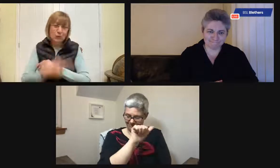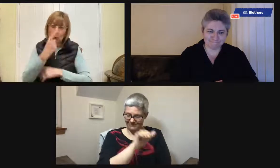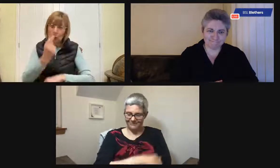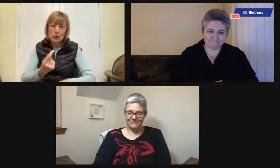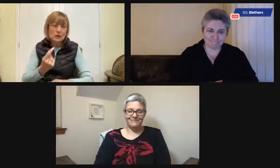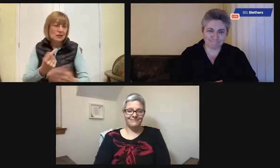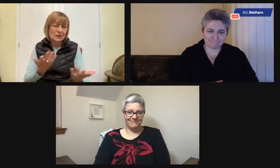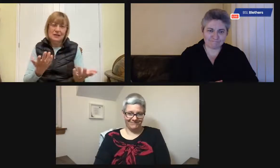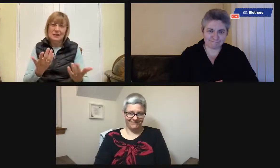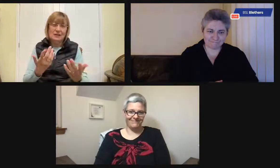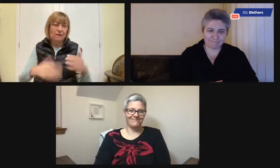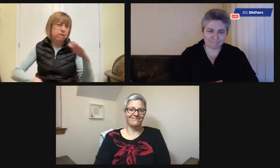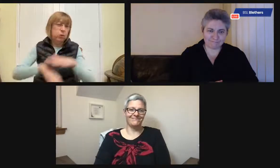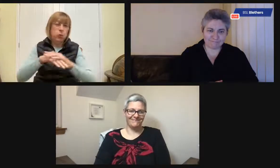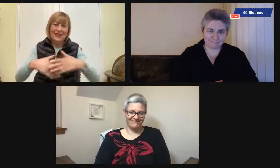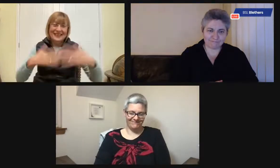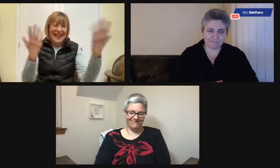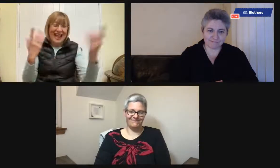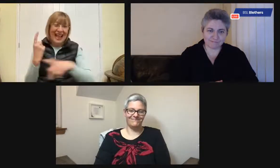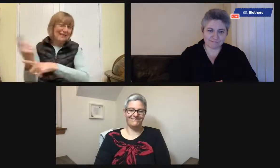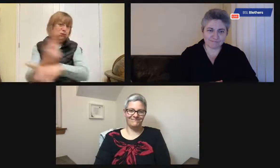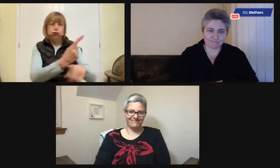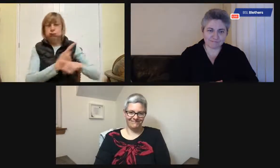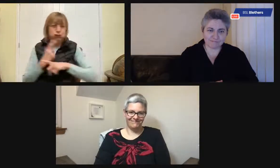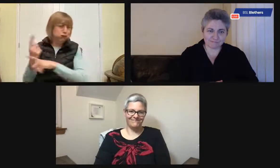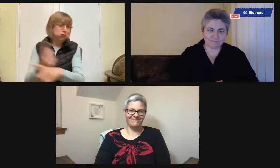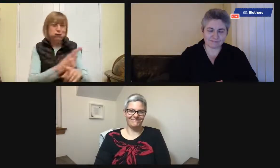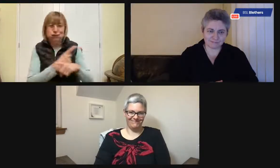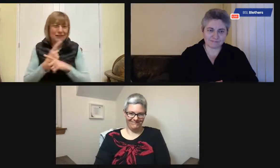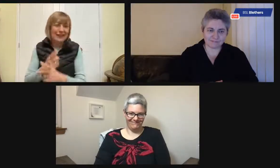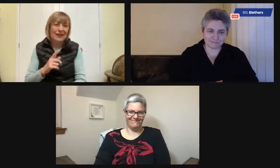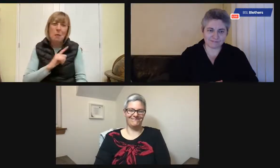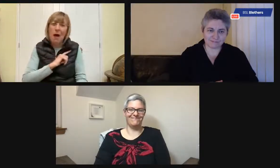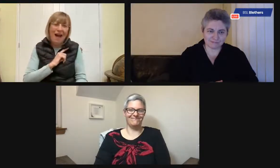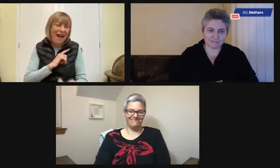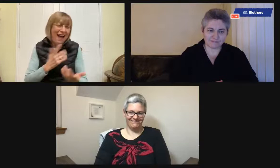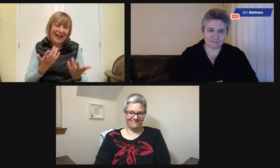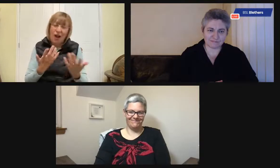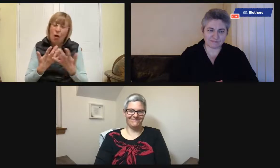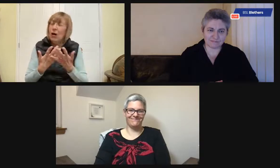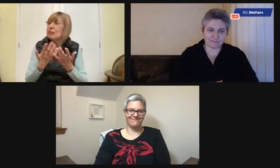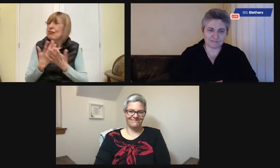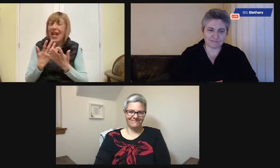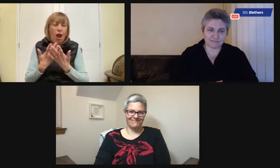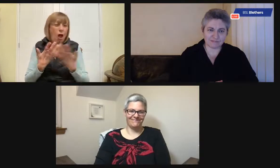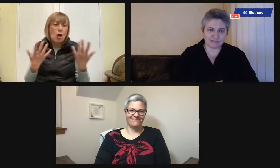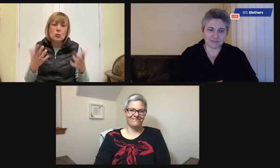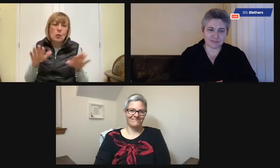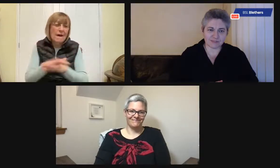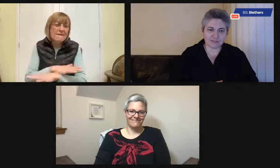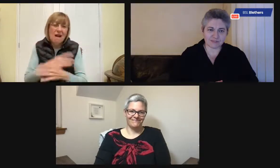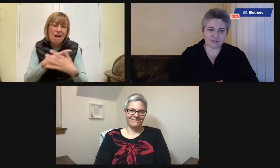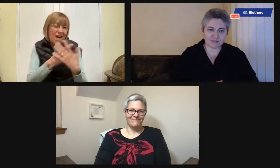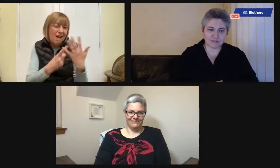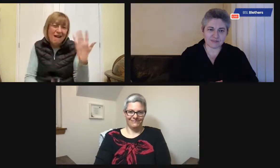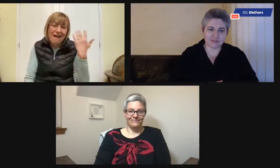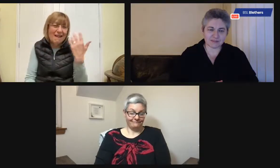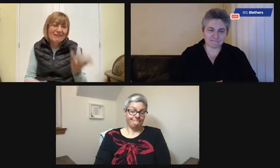and we just need so much. There's so much more to say. I think we could talk for a full day on this topic because there's a